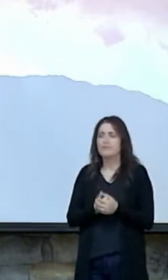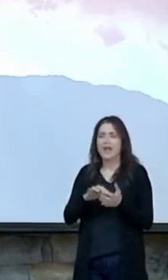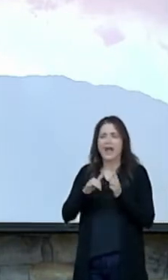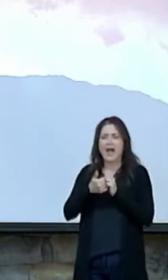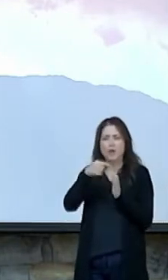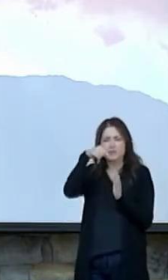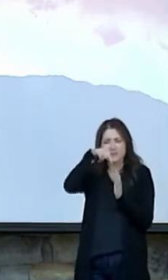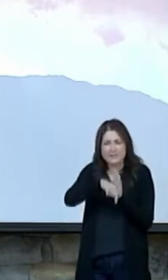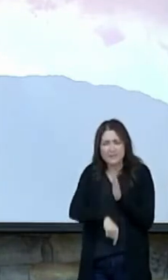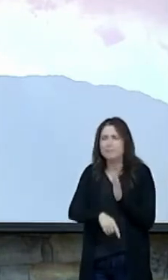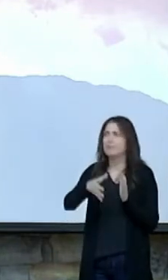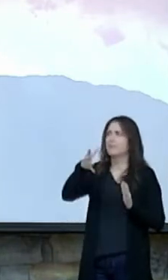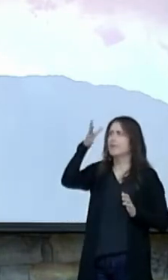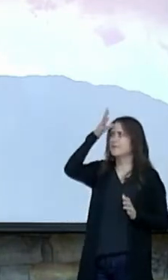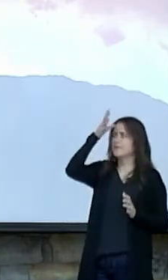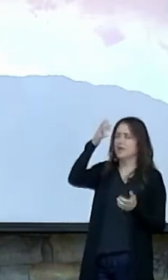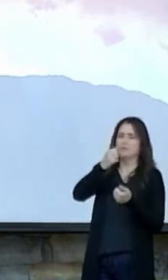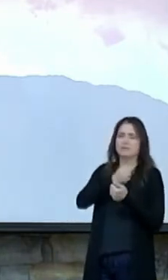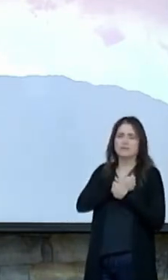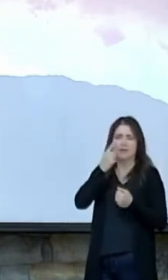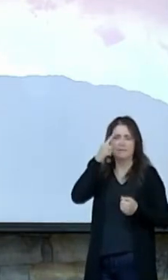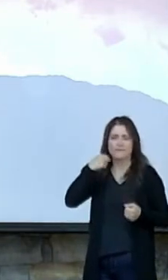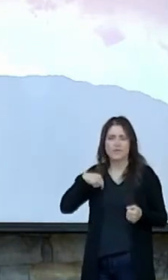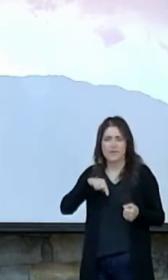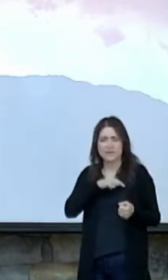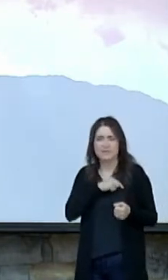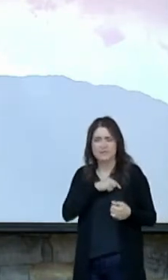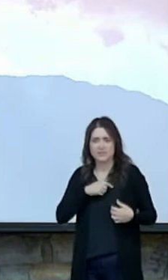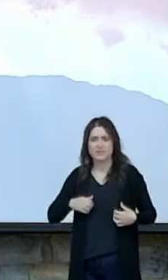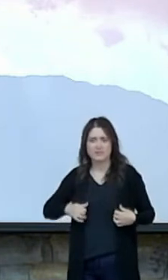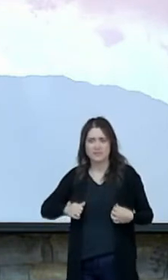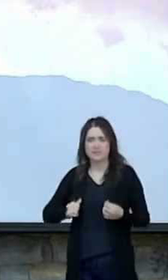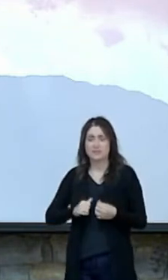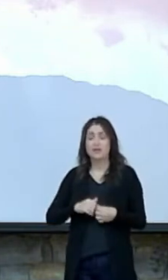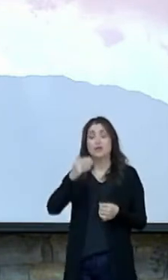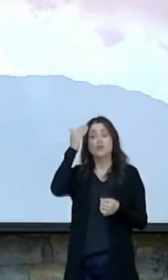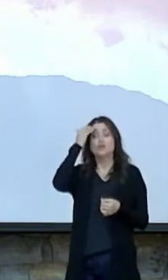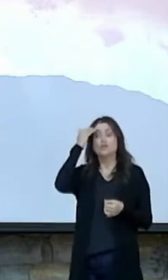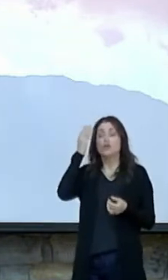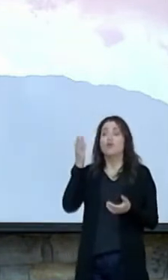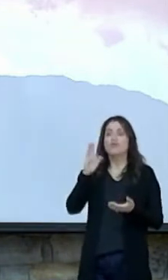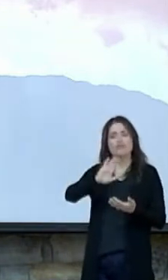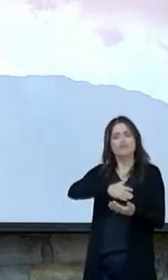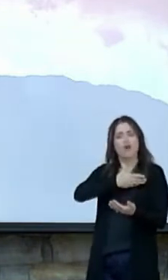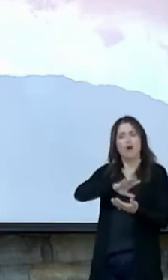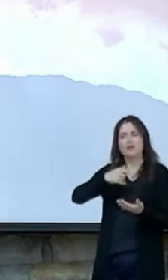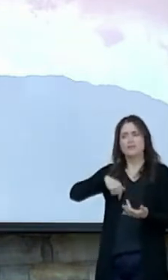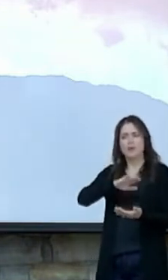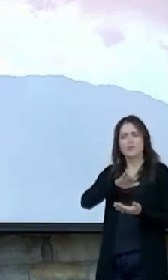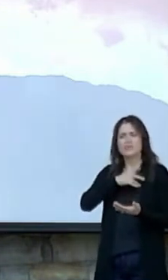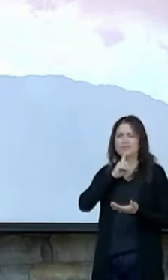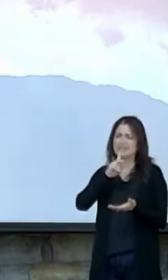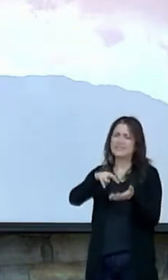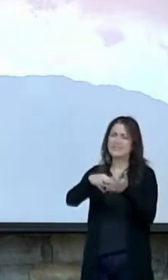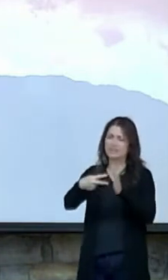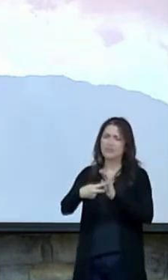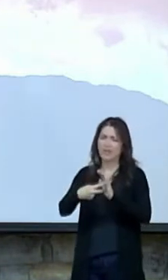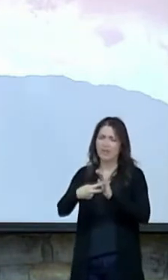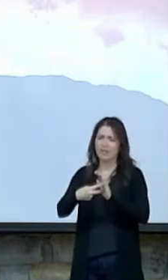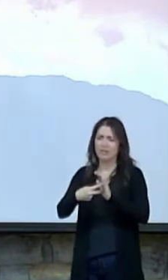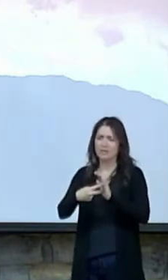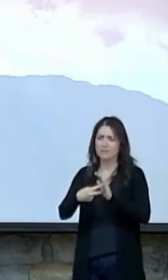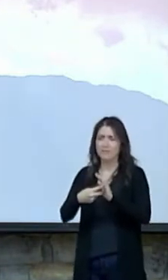deep the Father's love for us. You know, the songs that we sing are intentional and are